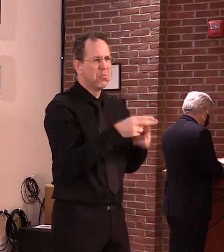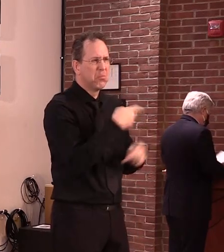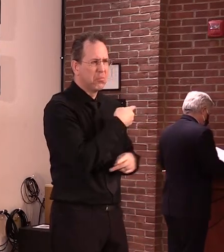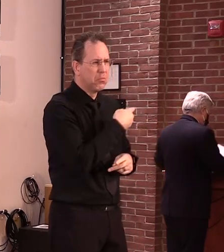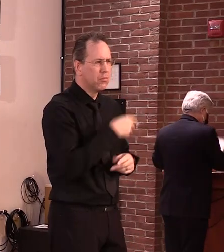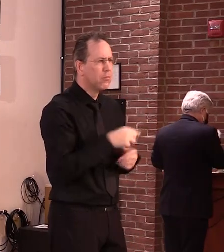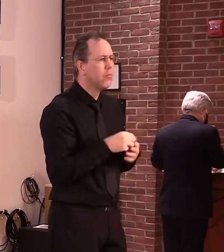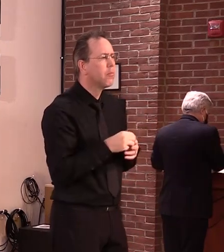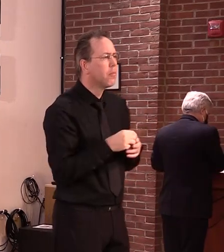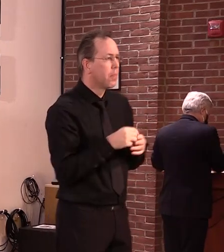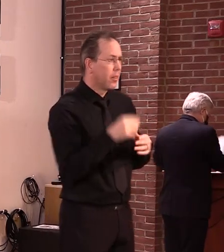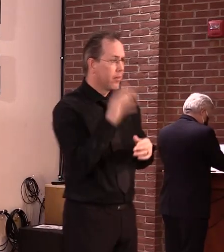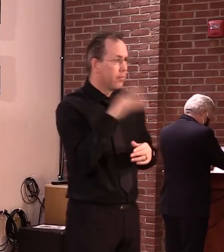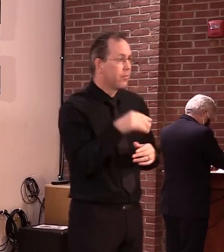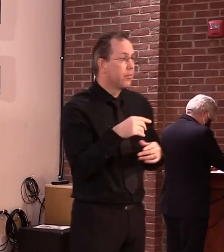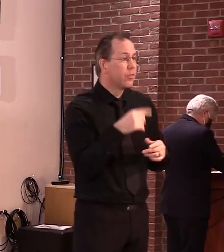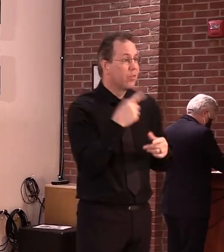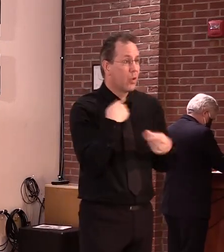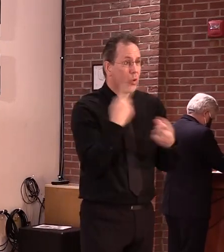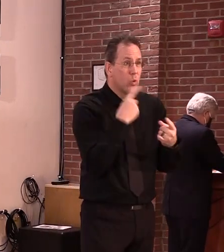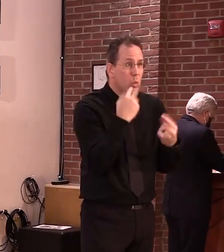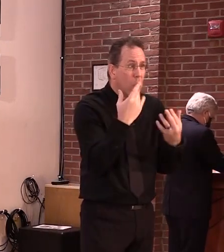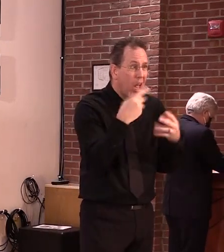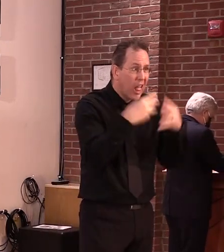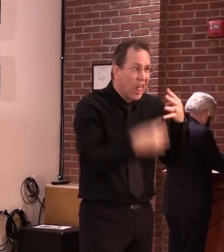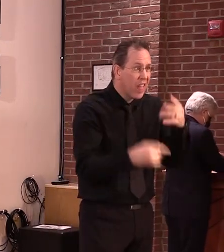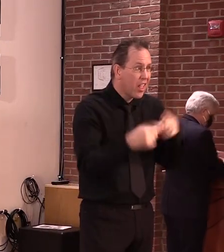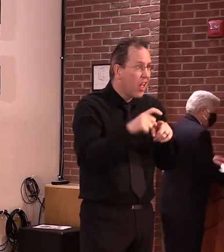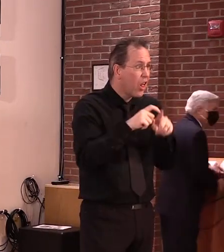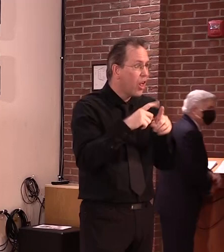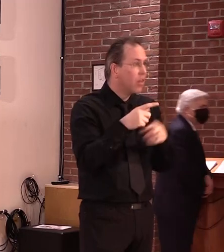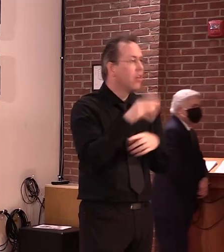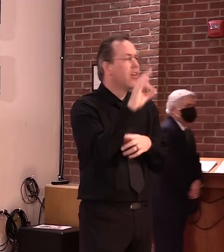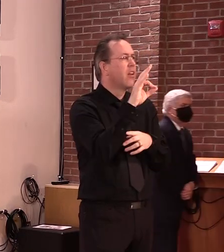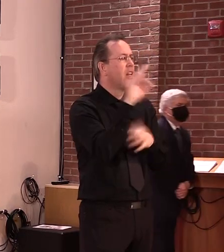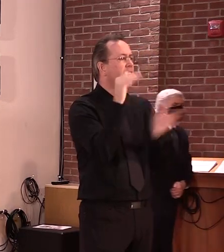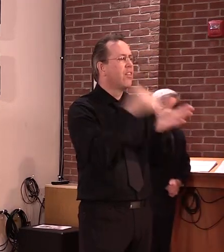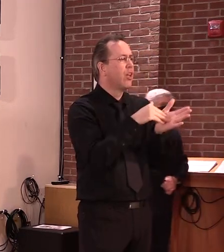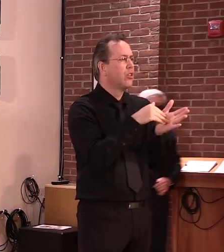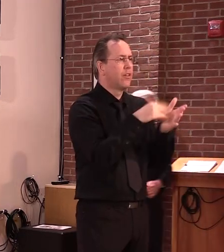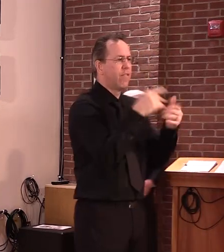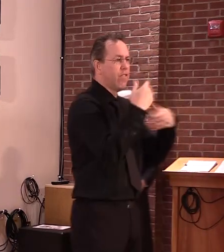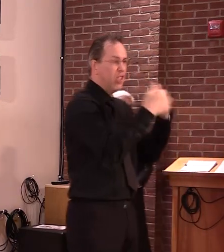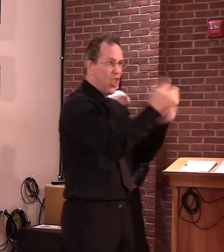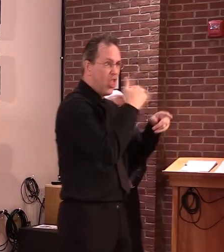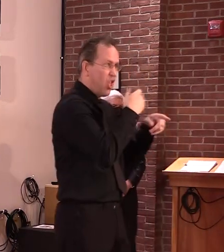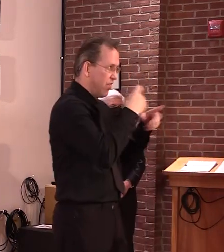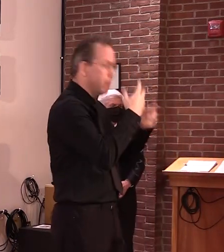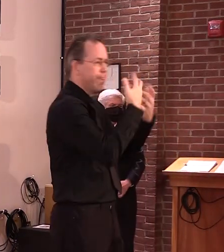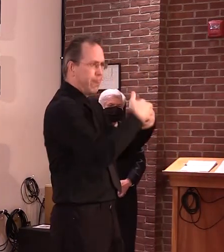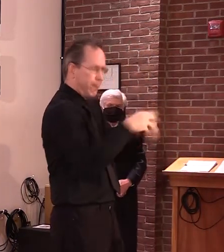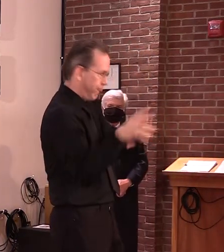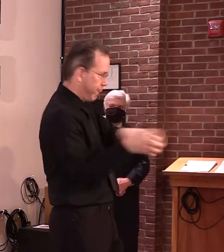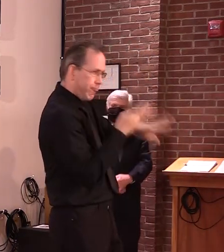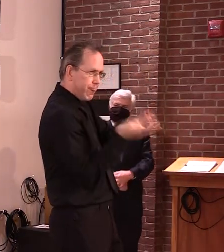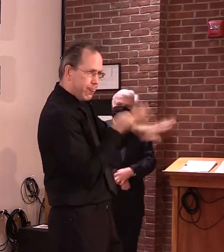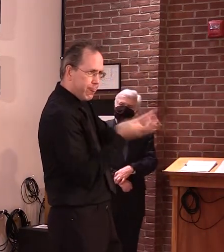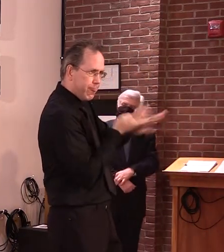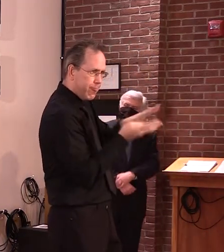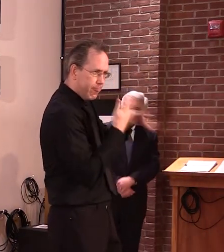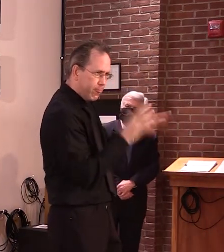,000 claimants, and they are now being pushed into the PUA, have been pushed into the PUA.